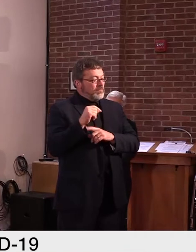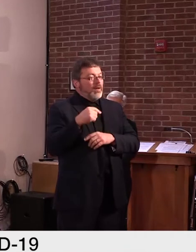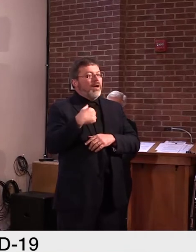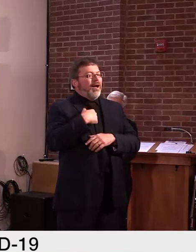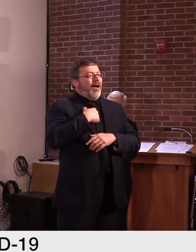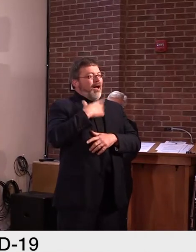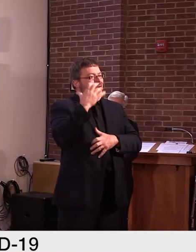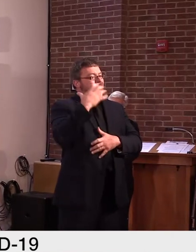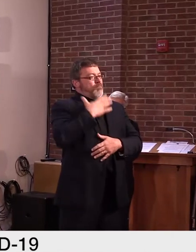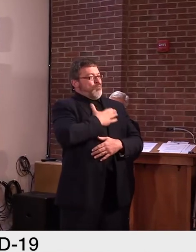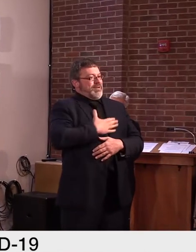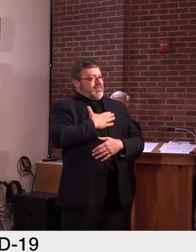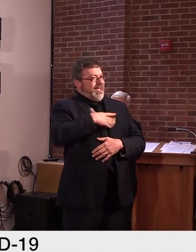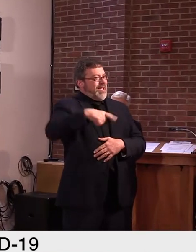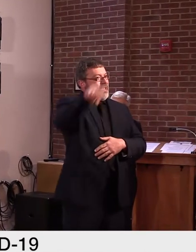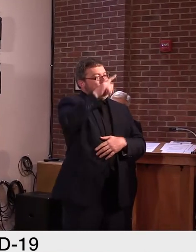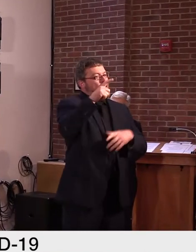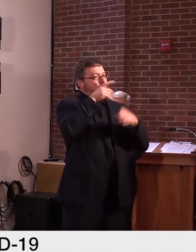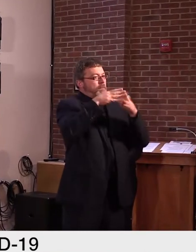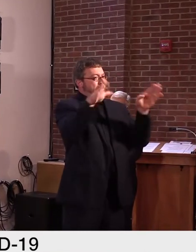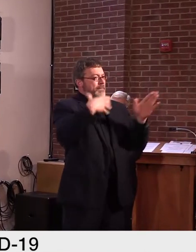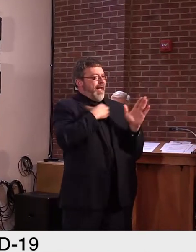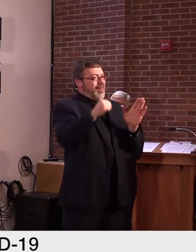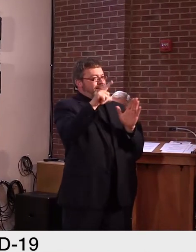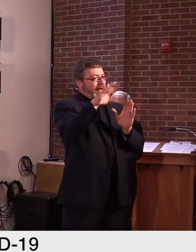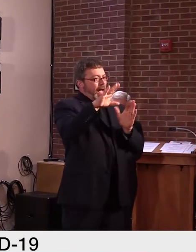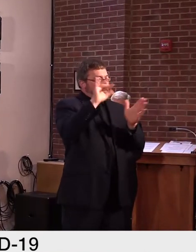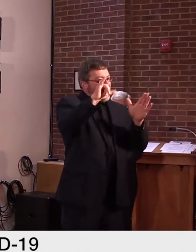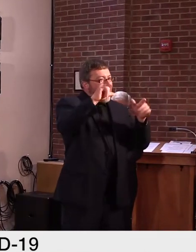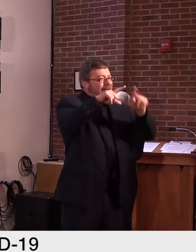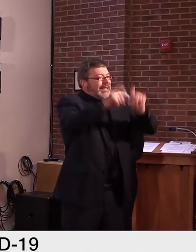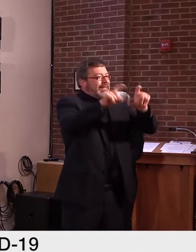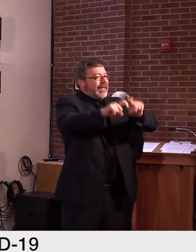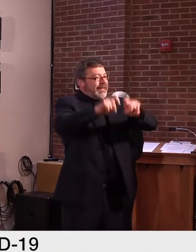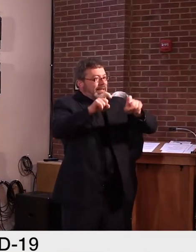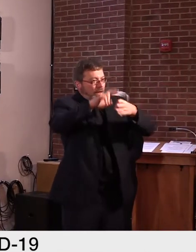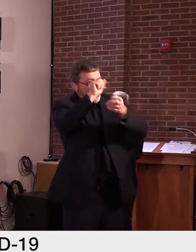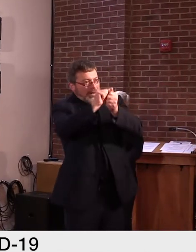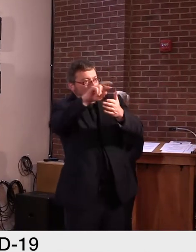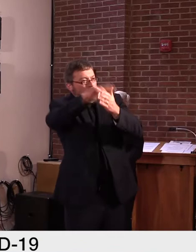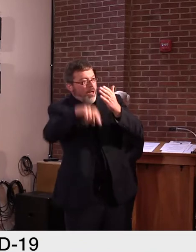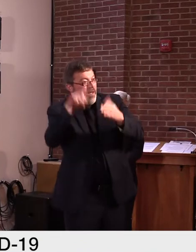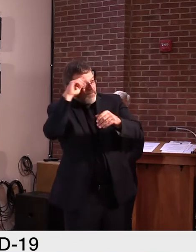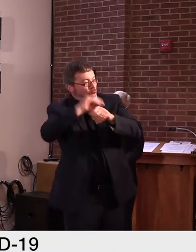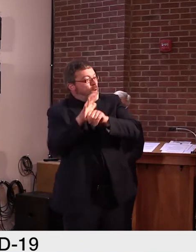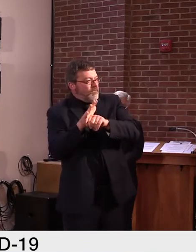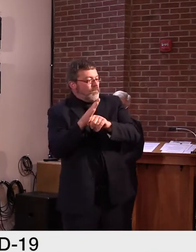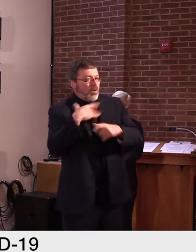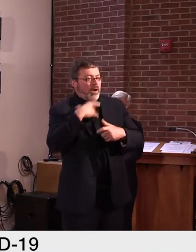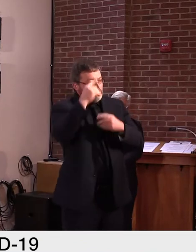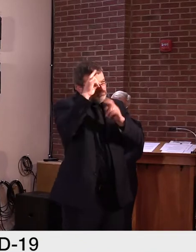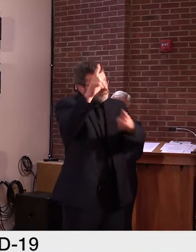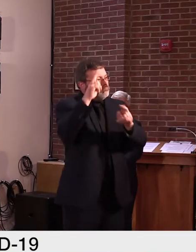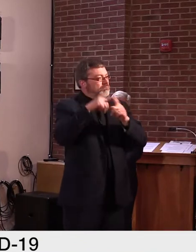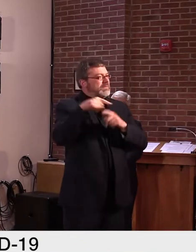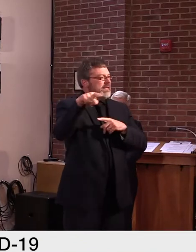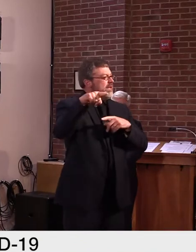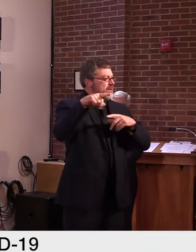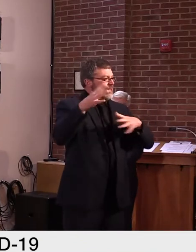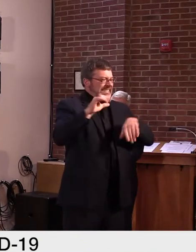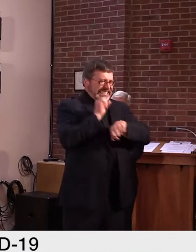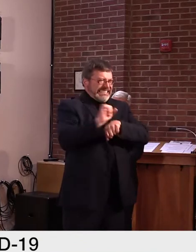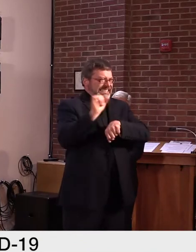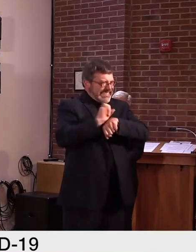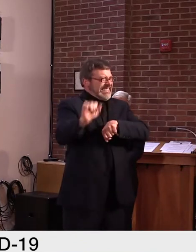These incredibly hardworking Vermonters put in the long hours, many working without a day off for many weeks or